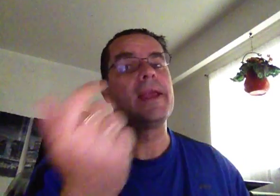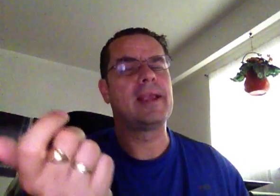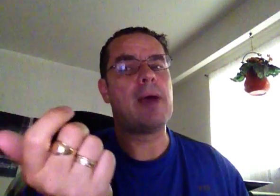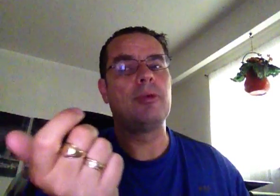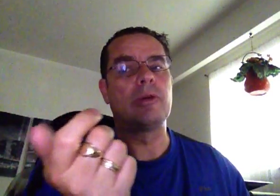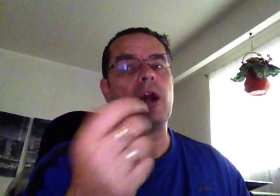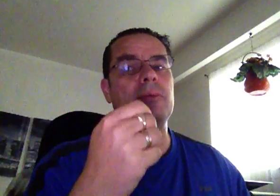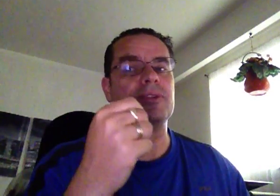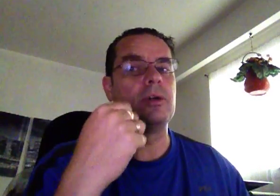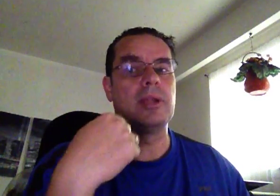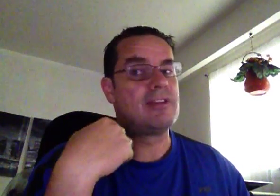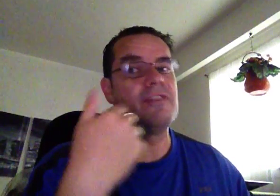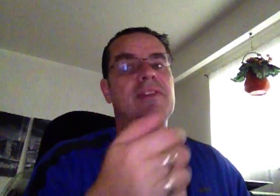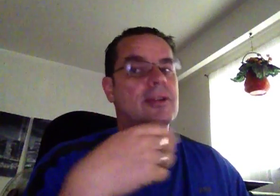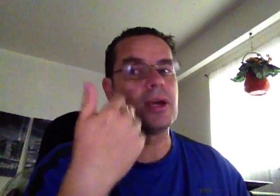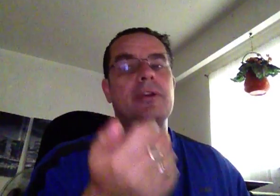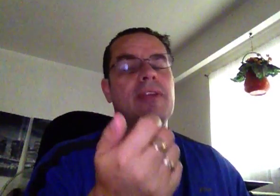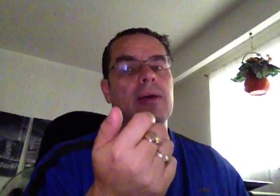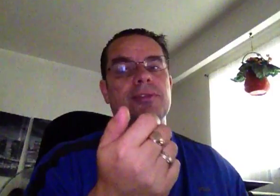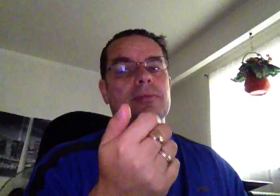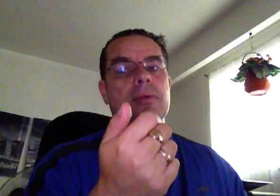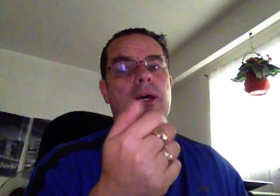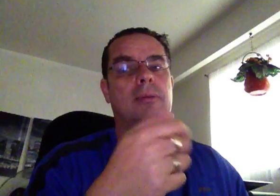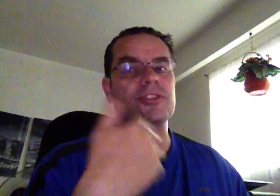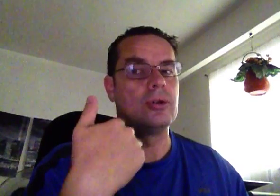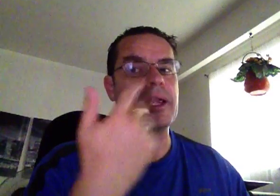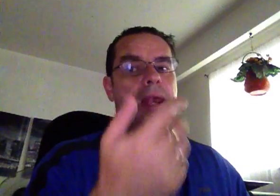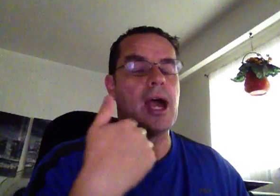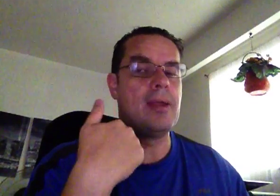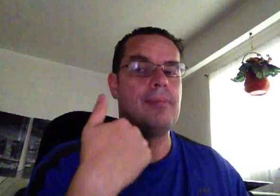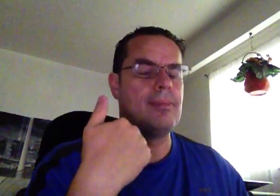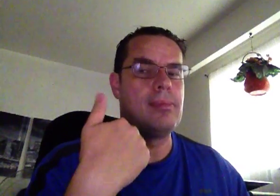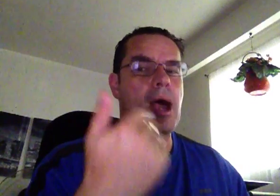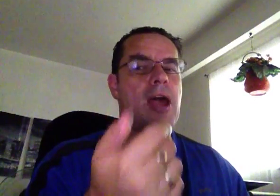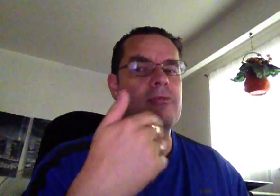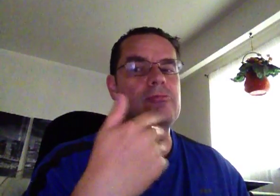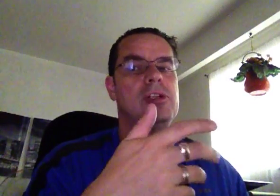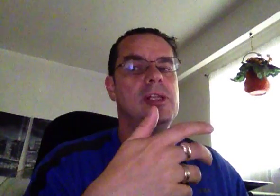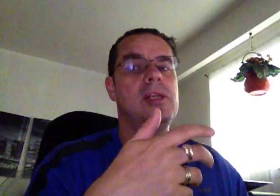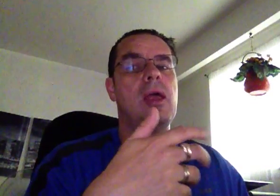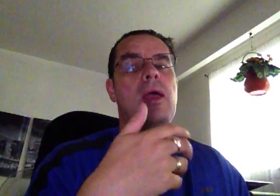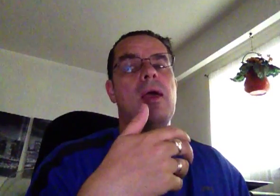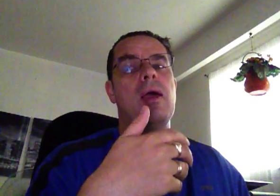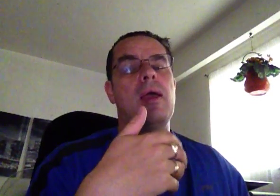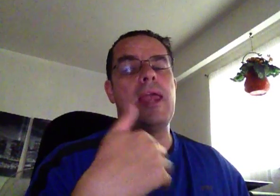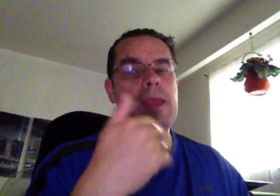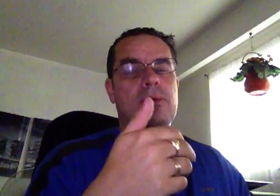again, capital requirements are like $50,000, $100,000. So, again, I'm not really able